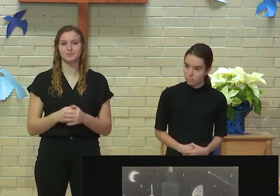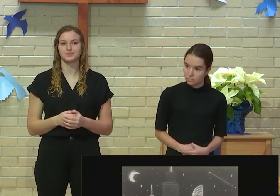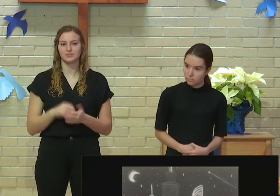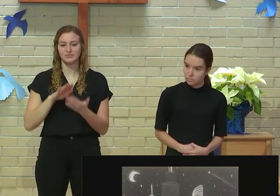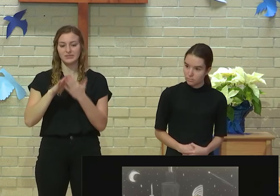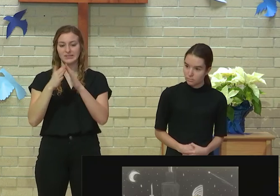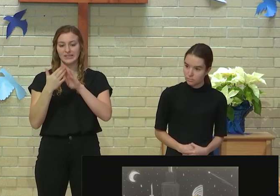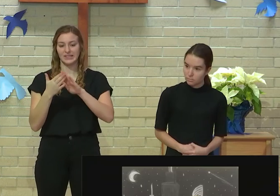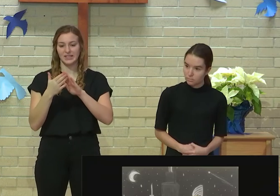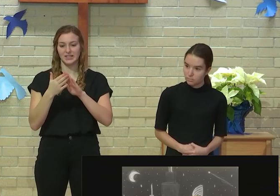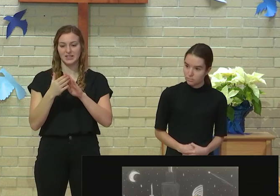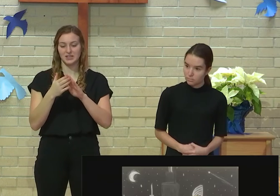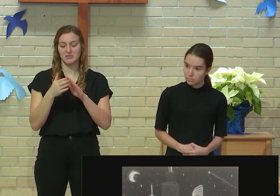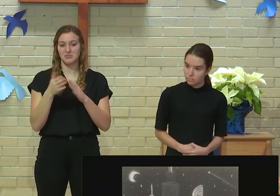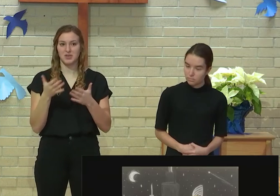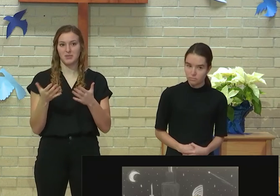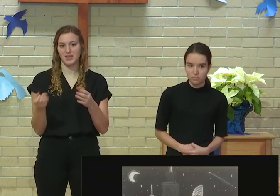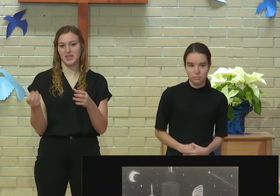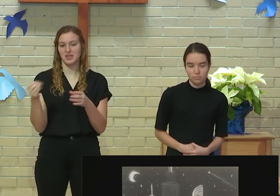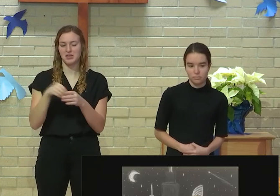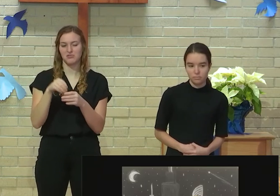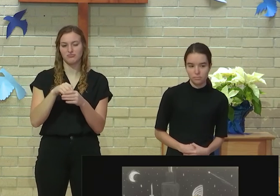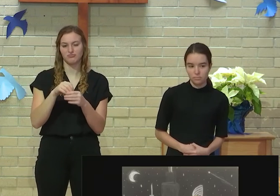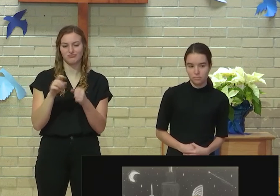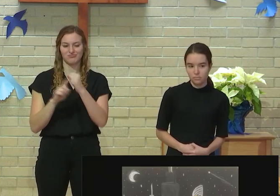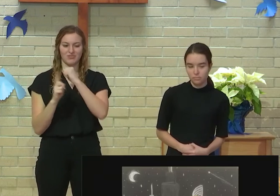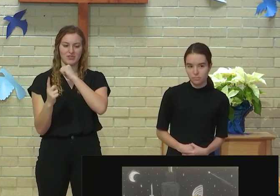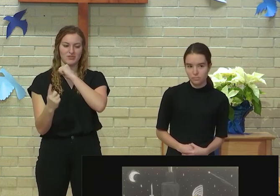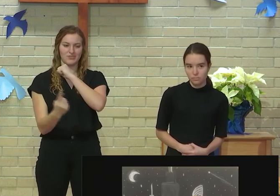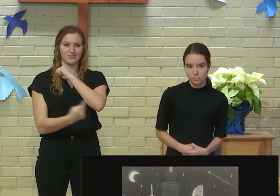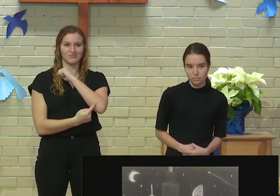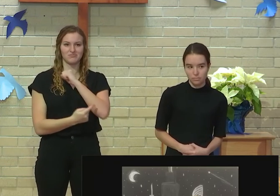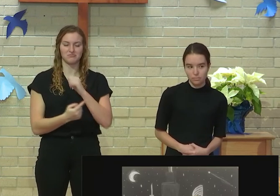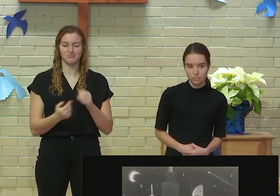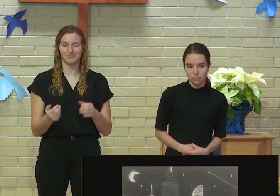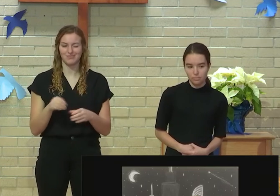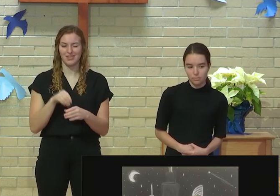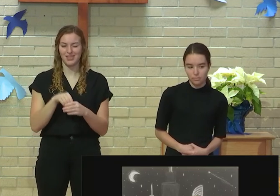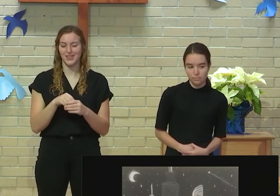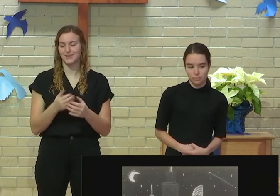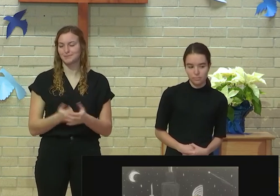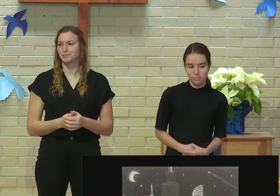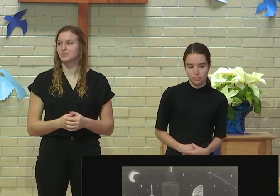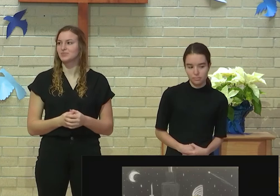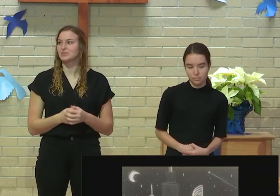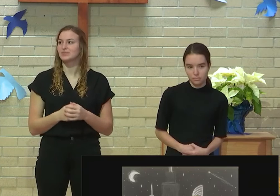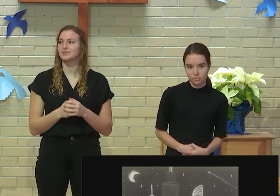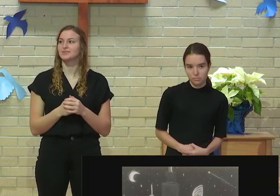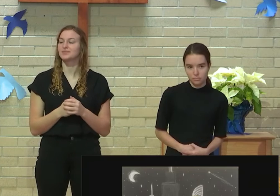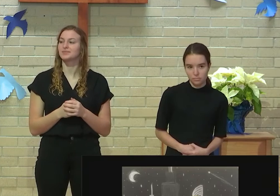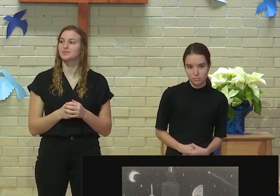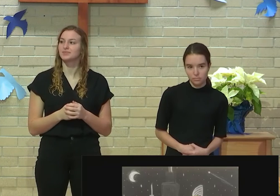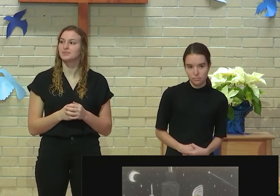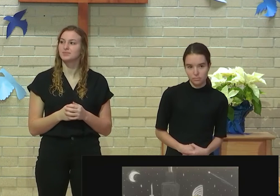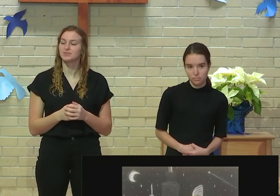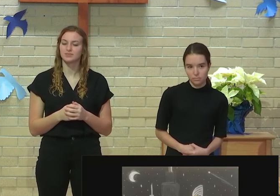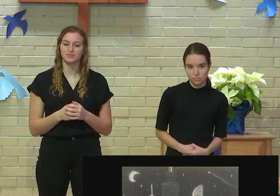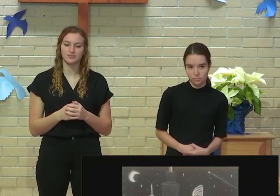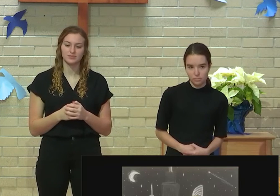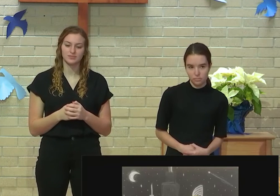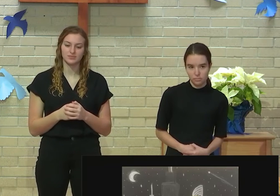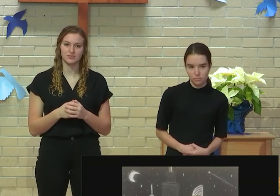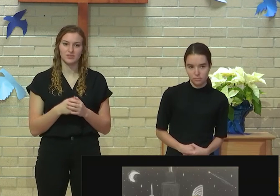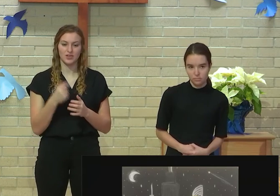are pictures of garbage, kind of the WALL-E-esque type cities, skyscrapers made of trash. And there are also